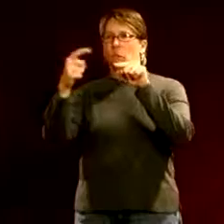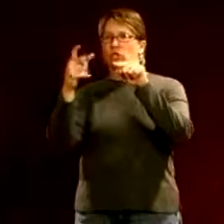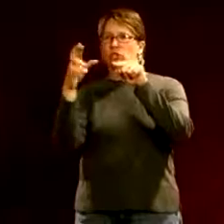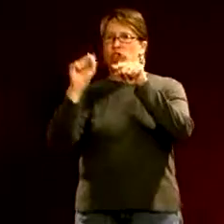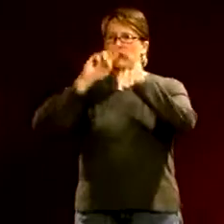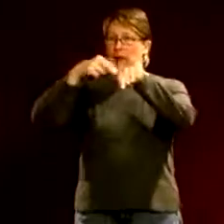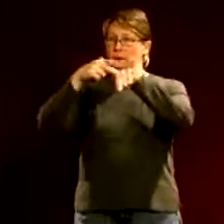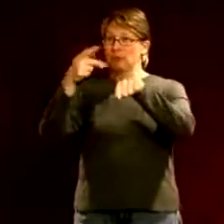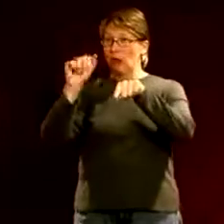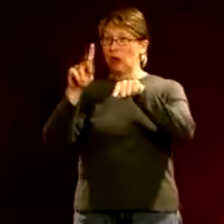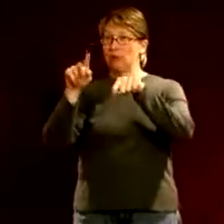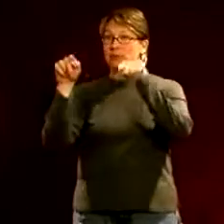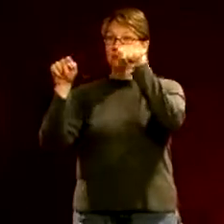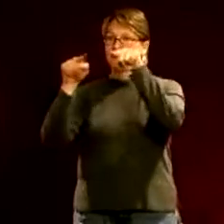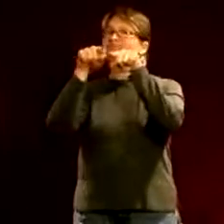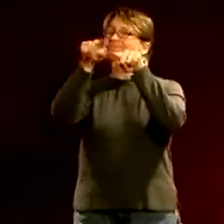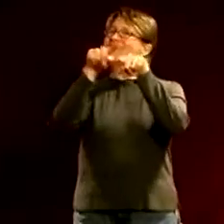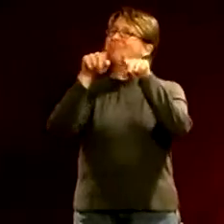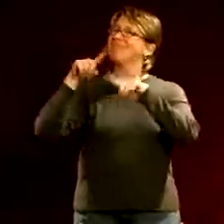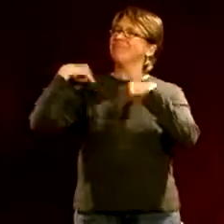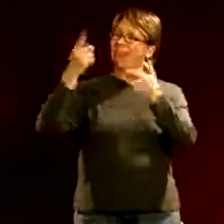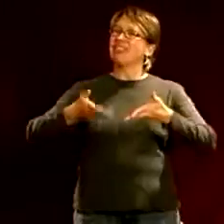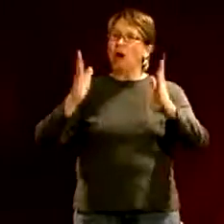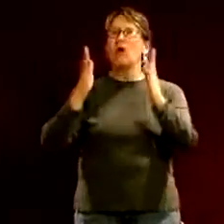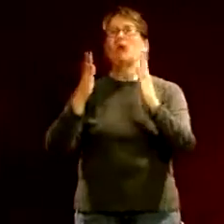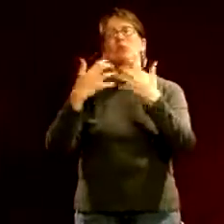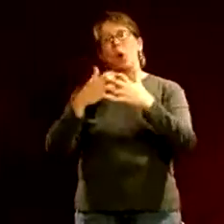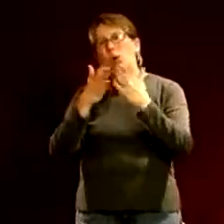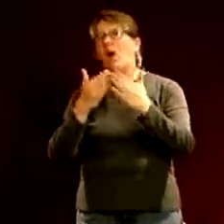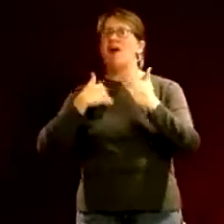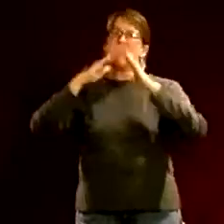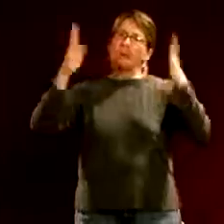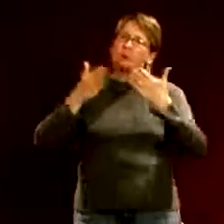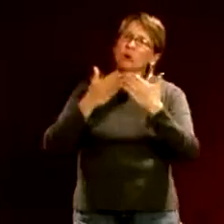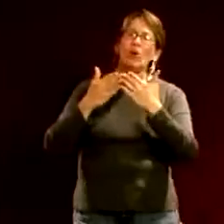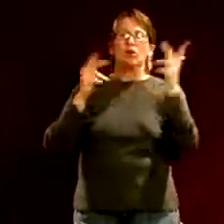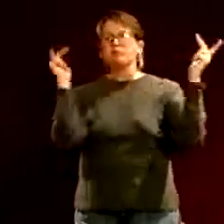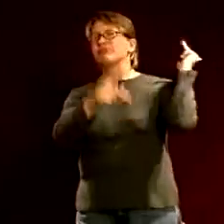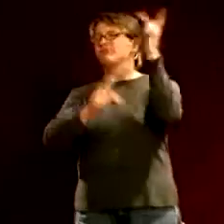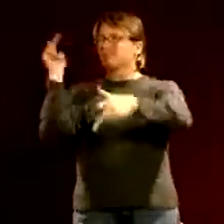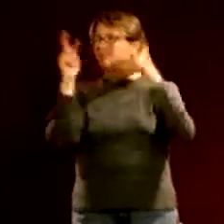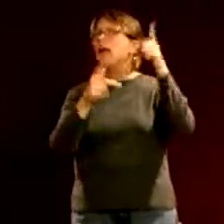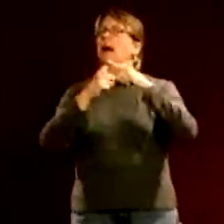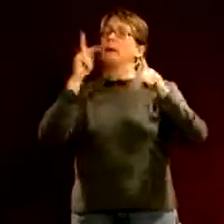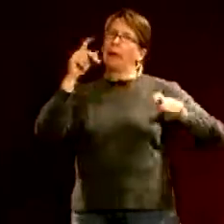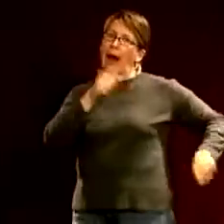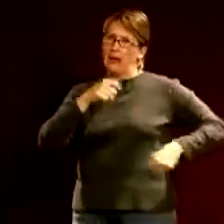if you're aware of the Boundary Waters area you know that Voyager National Park is very close to the Boundary Waters and one thing that's